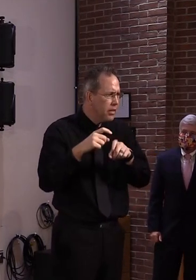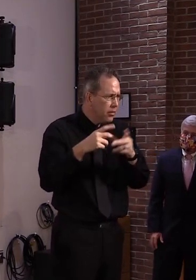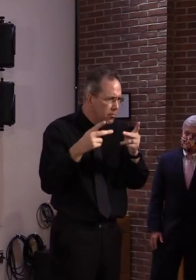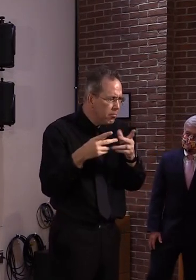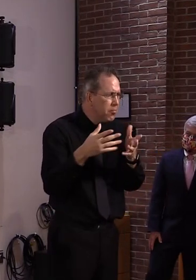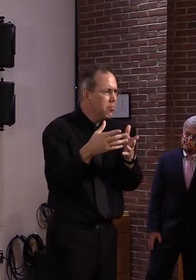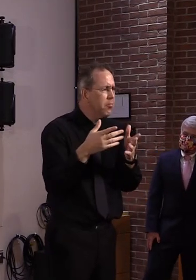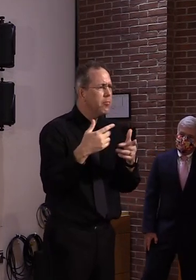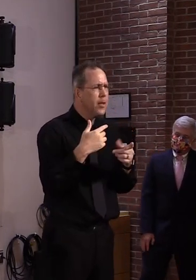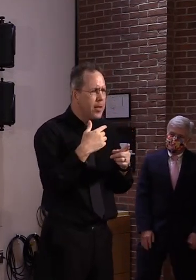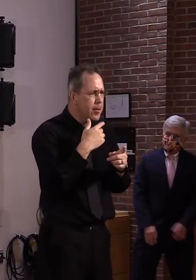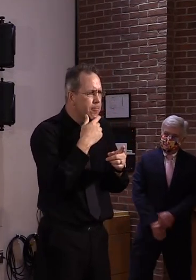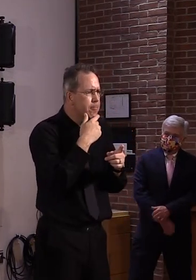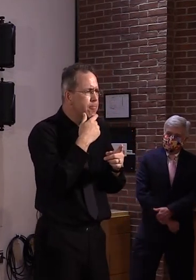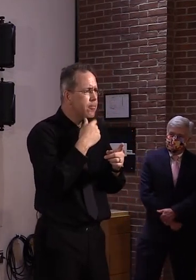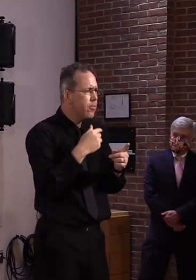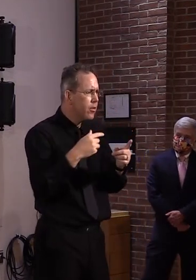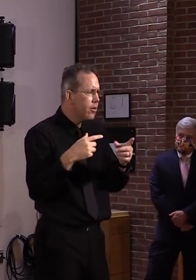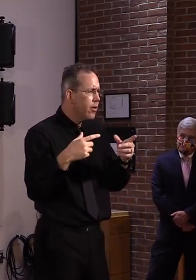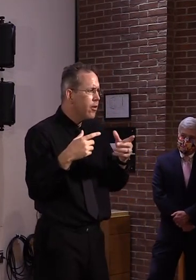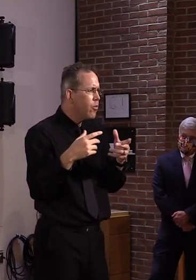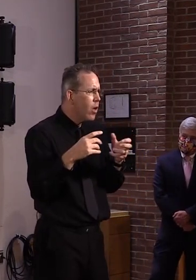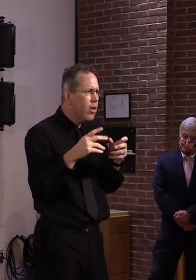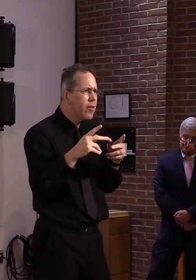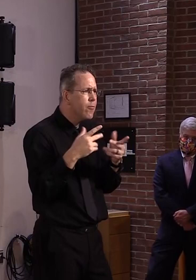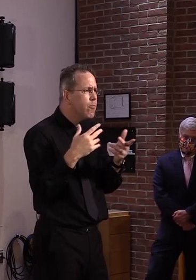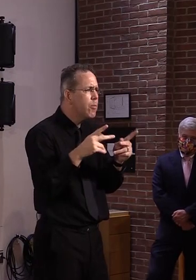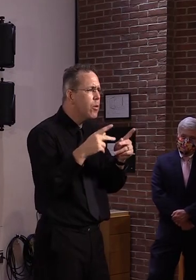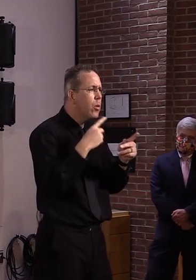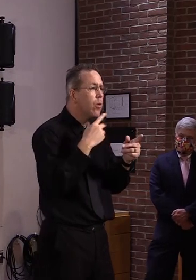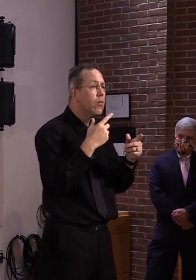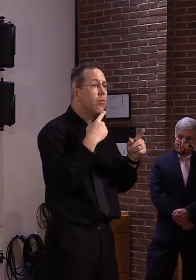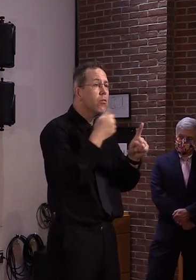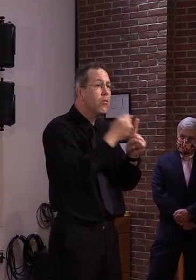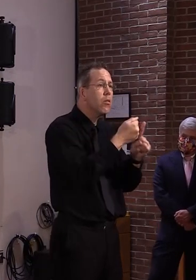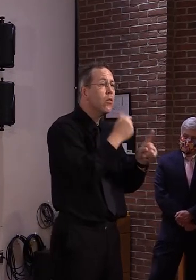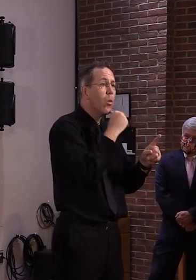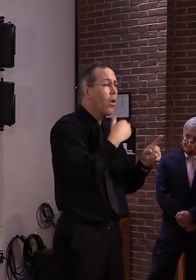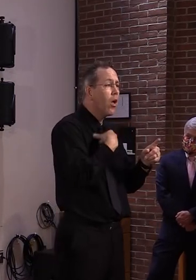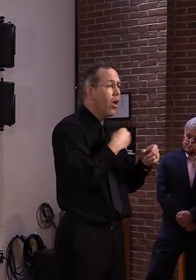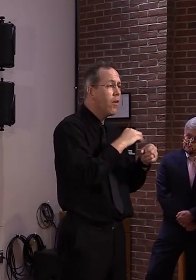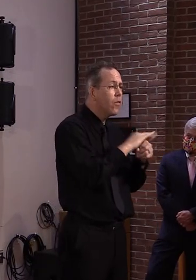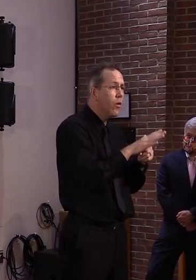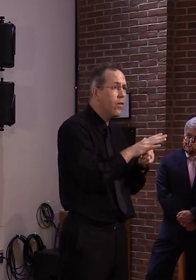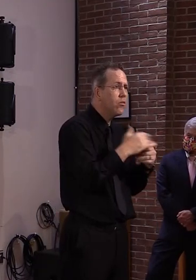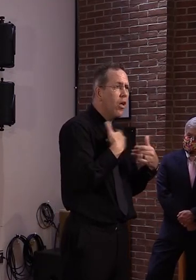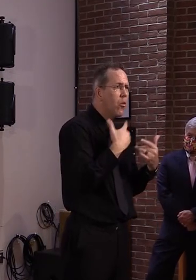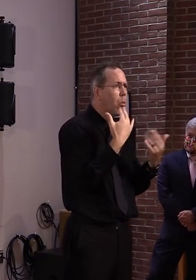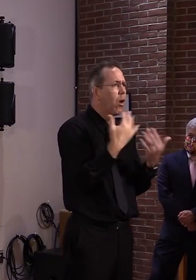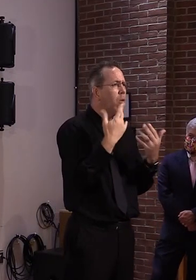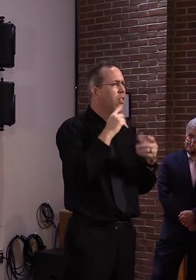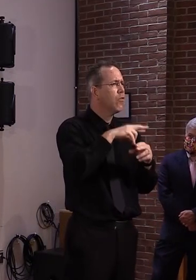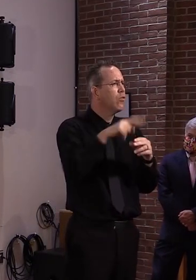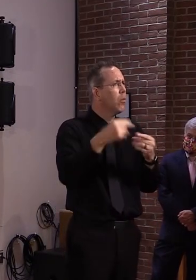not getting negative results conveyed to people in a rapid enough timeframe. So there are extra